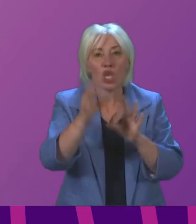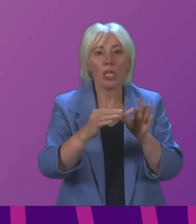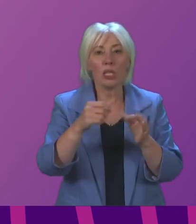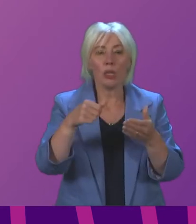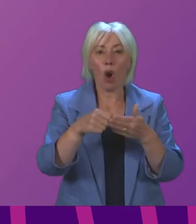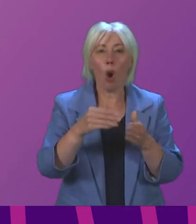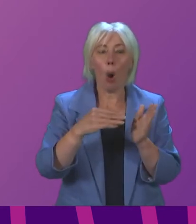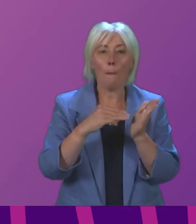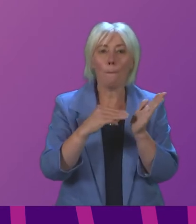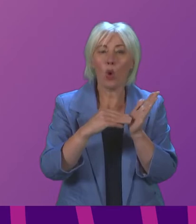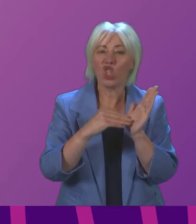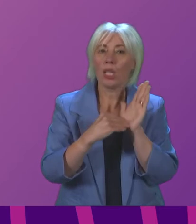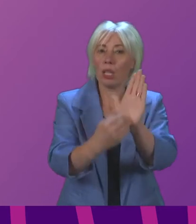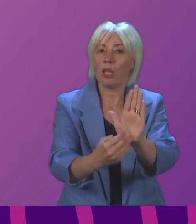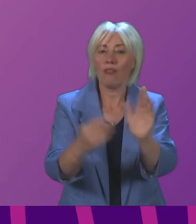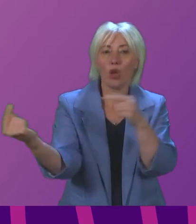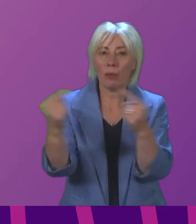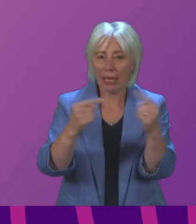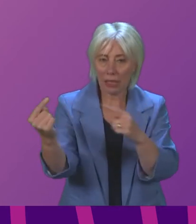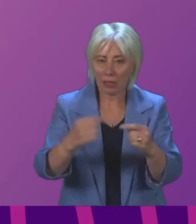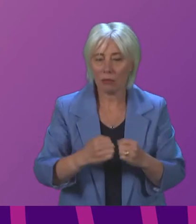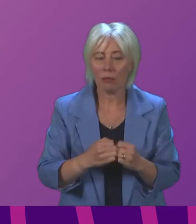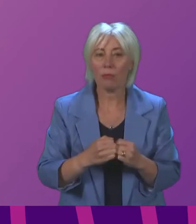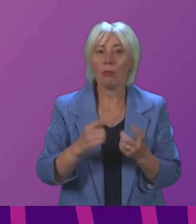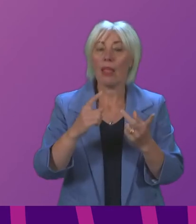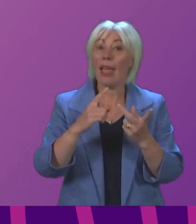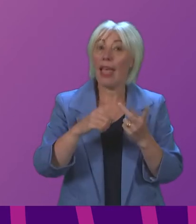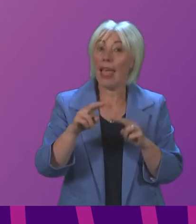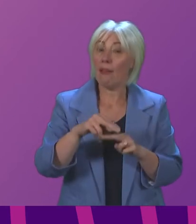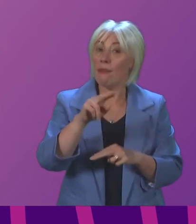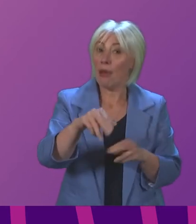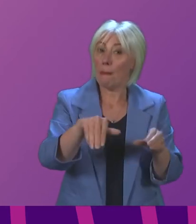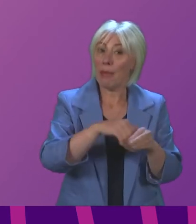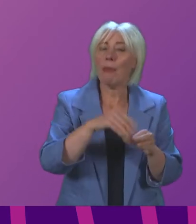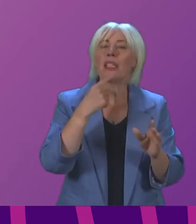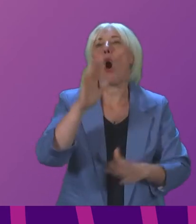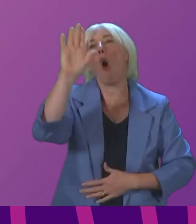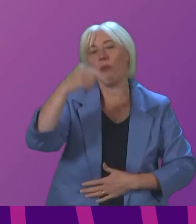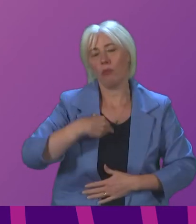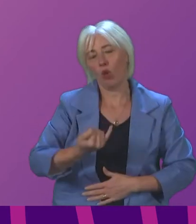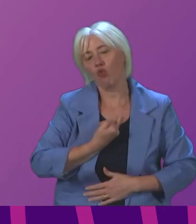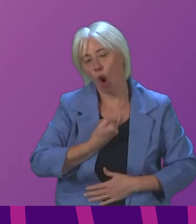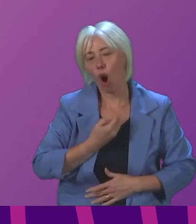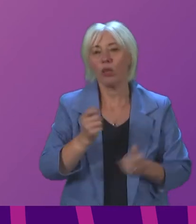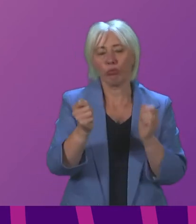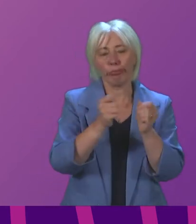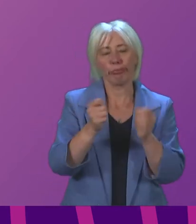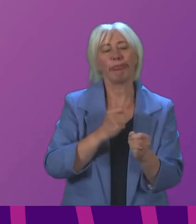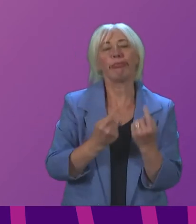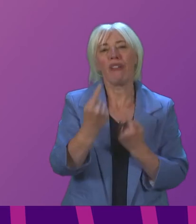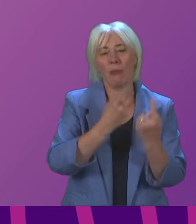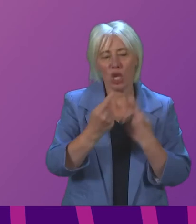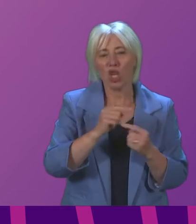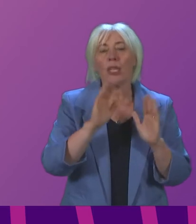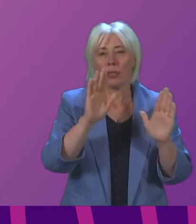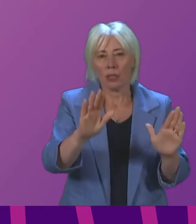lodging motions for debate and in the event that a member does wish to make a correction to information they have provided in the course of